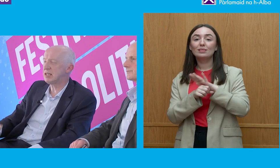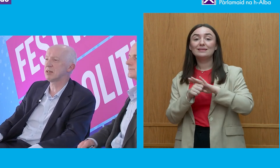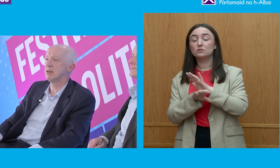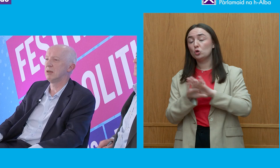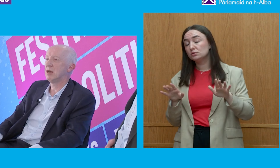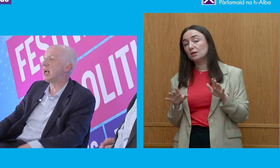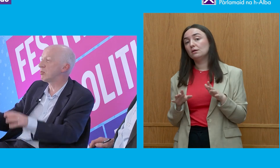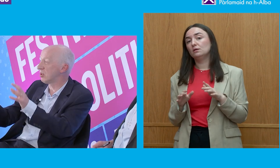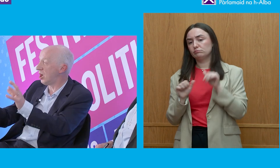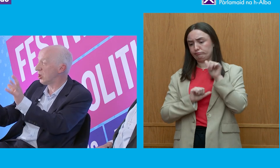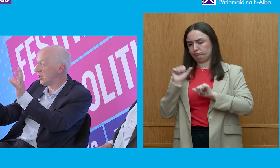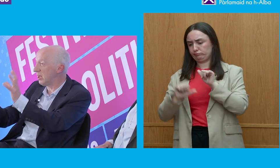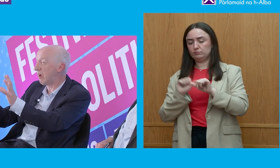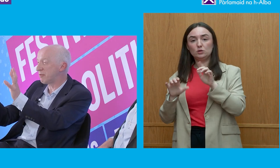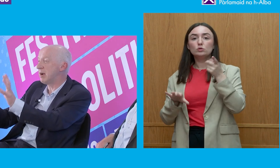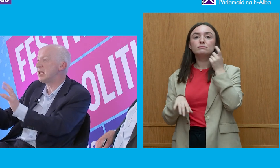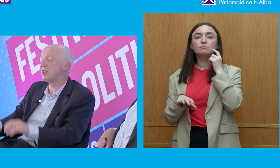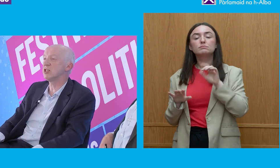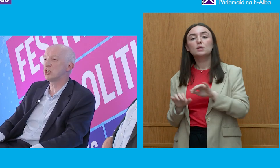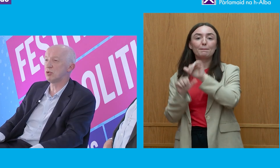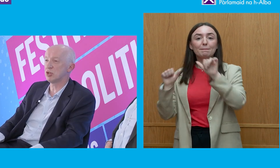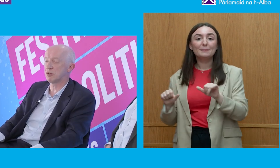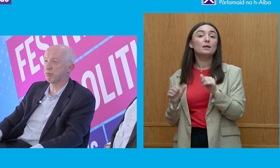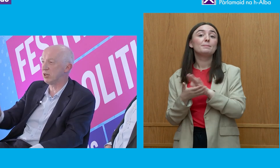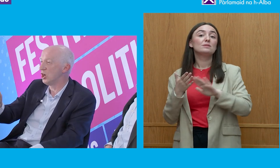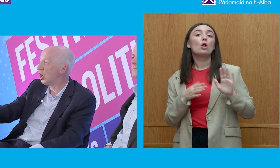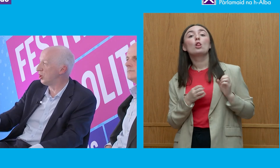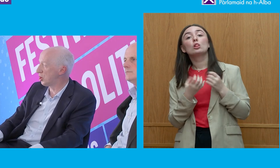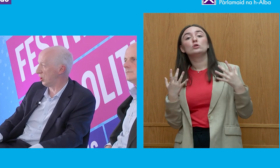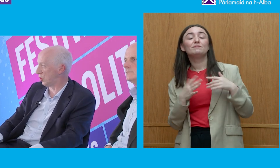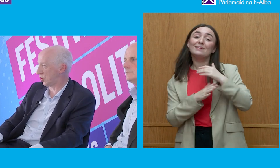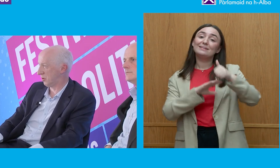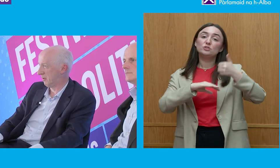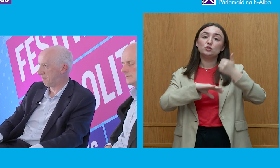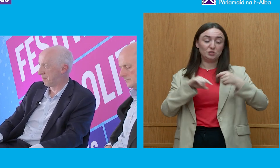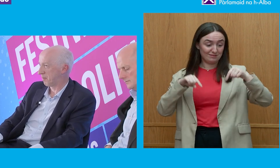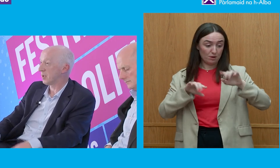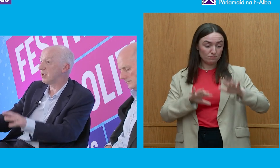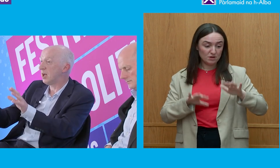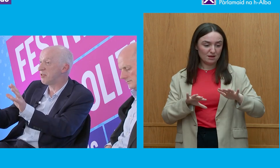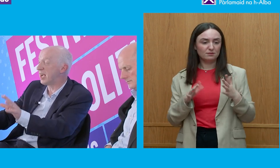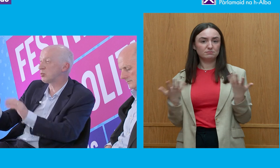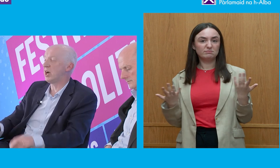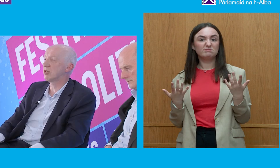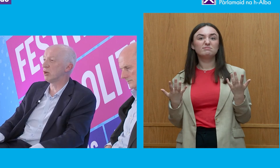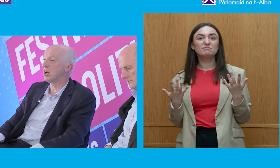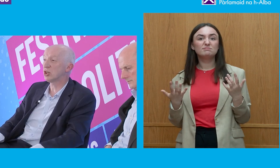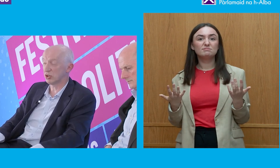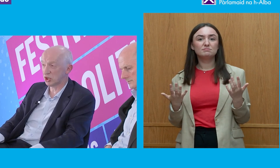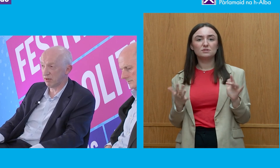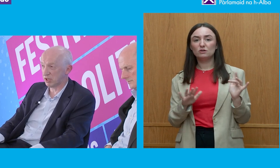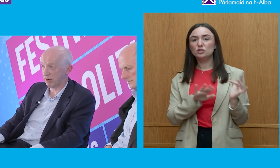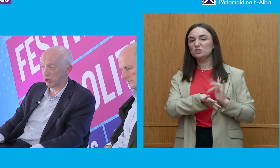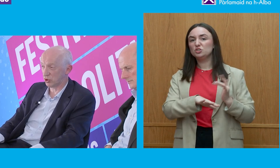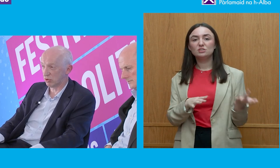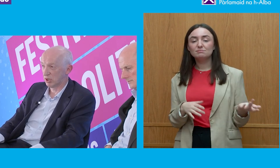complete, and it was largely left many of the institutions of Britain untouched. And that's why I call it a